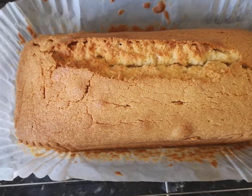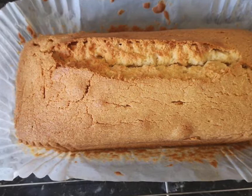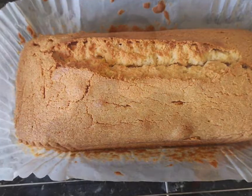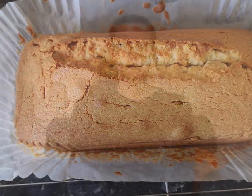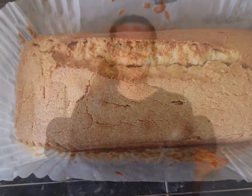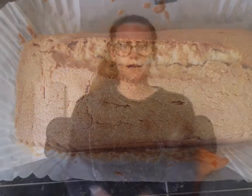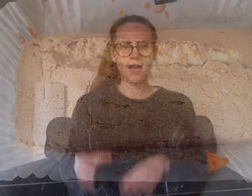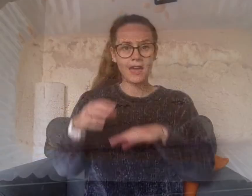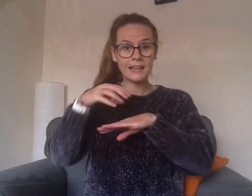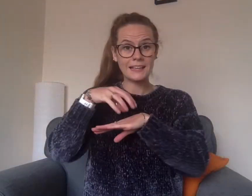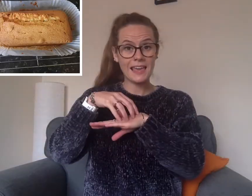Cake.